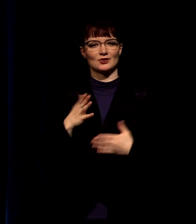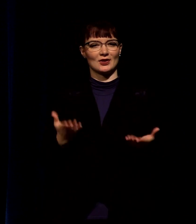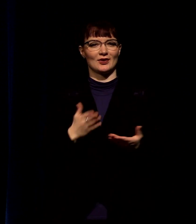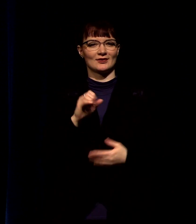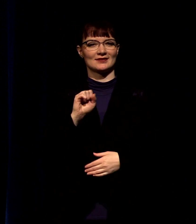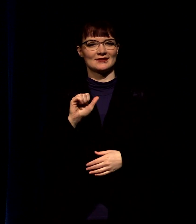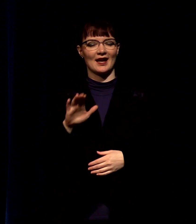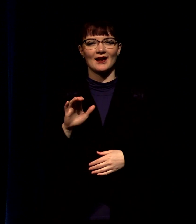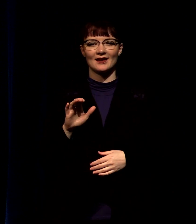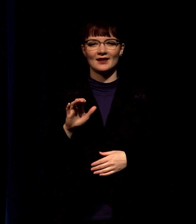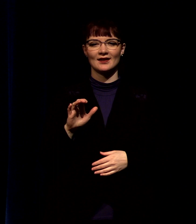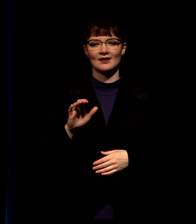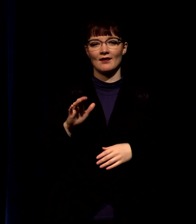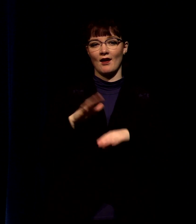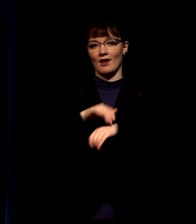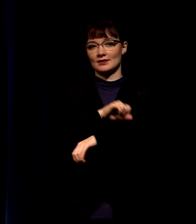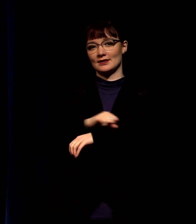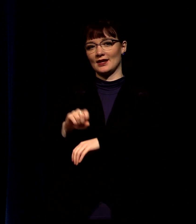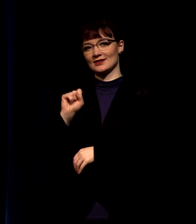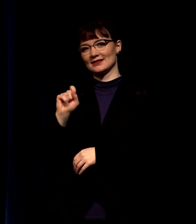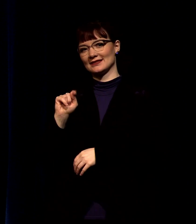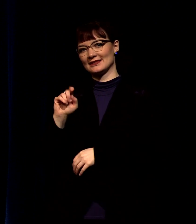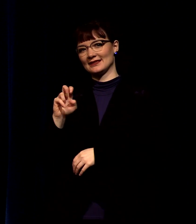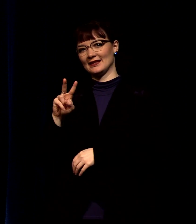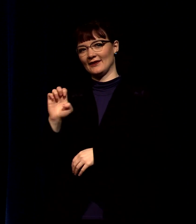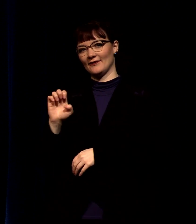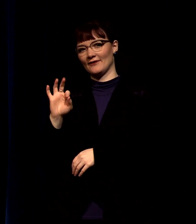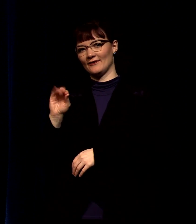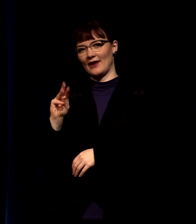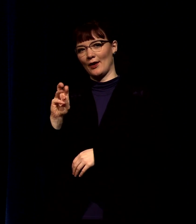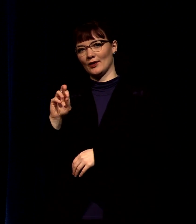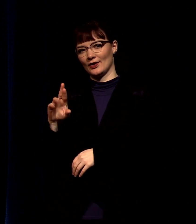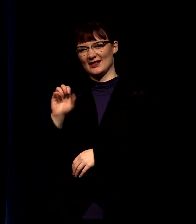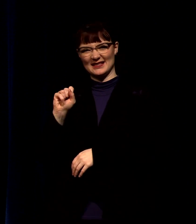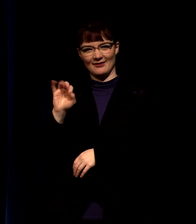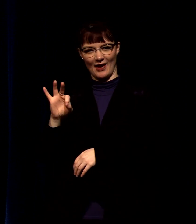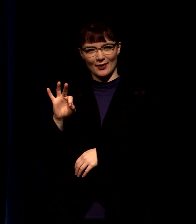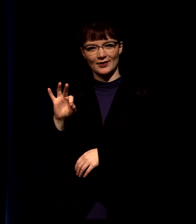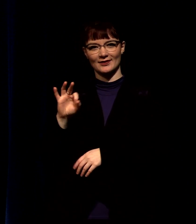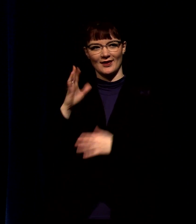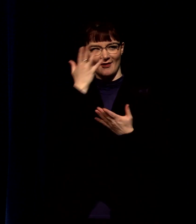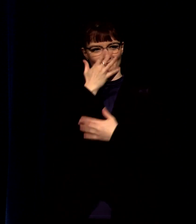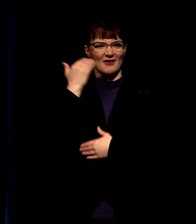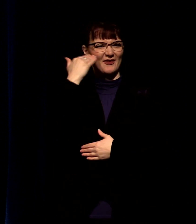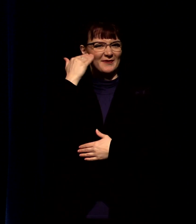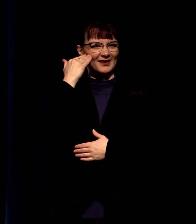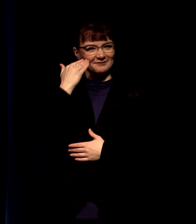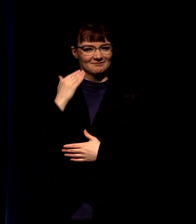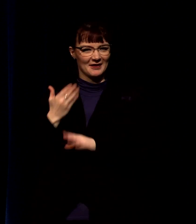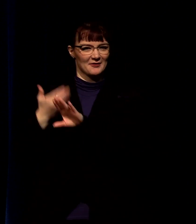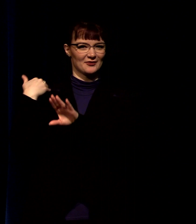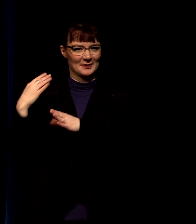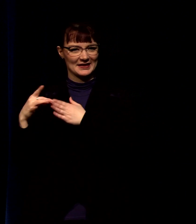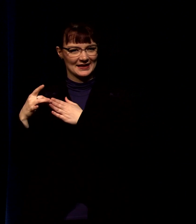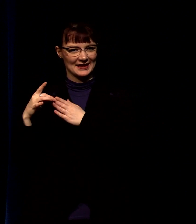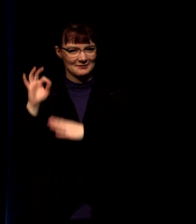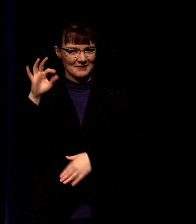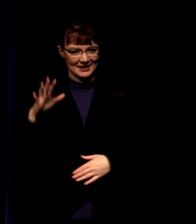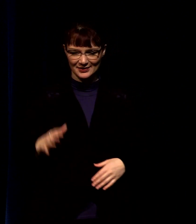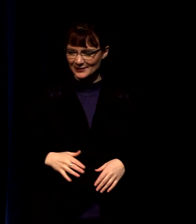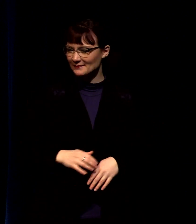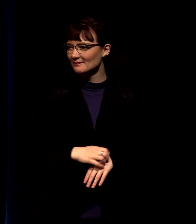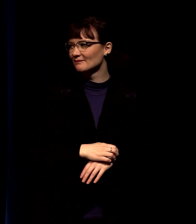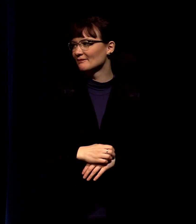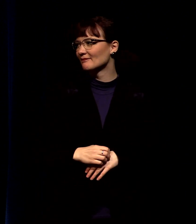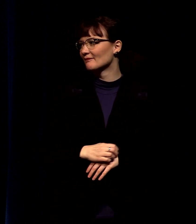alliance and i'm joined on stage by steve fowler a familiar face around here welcome steve steve is